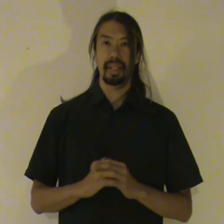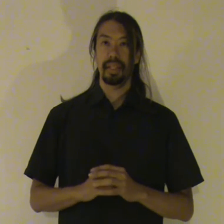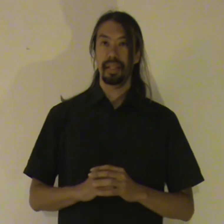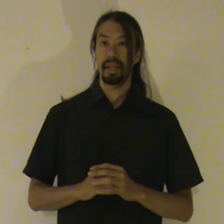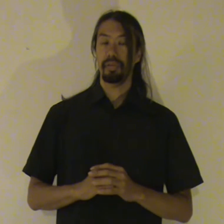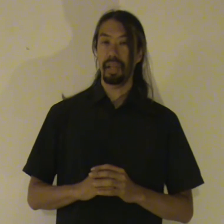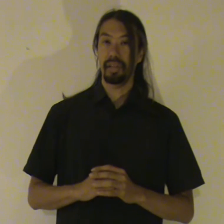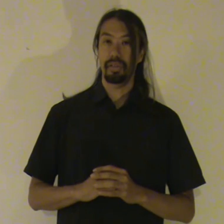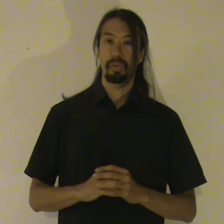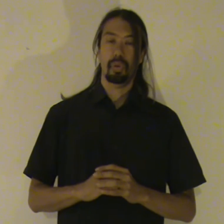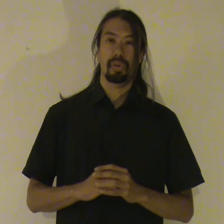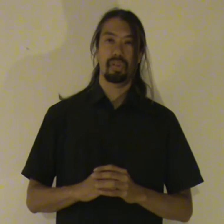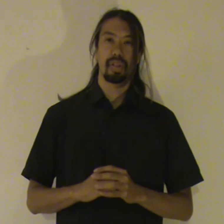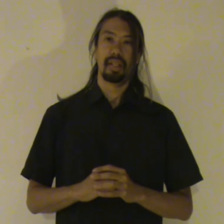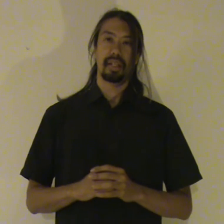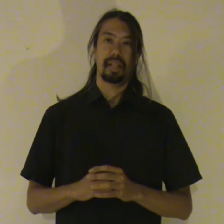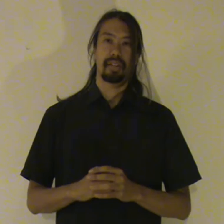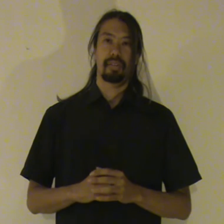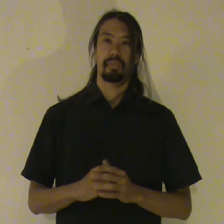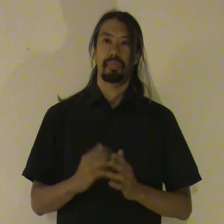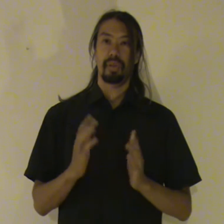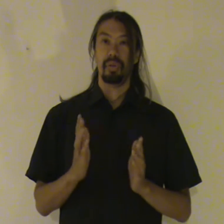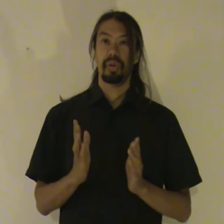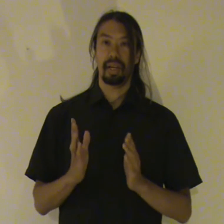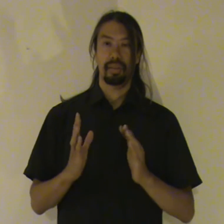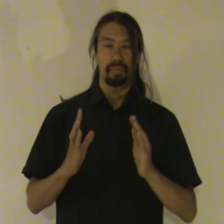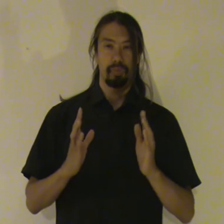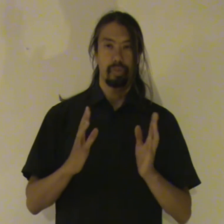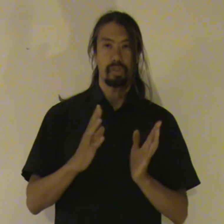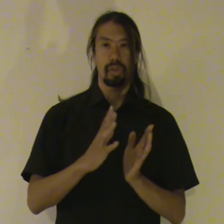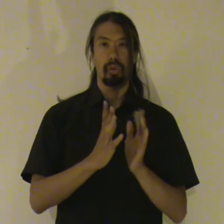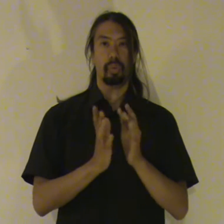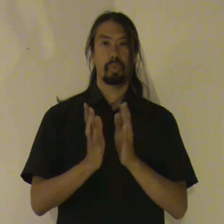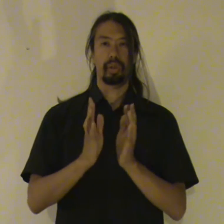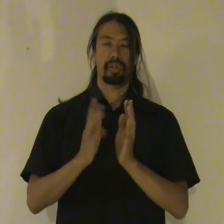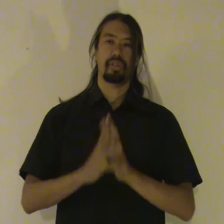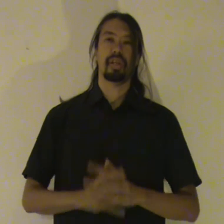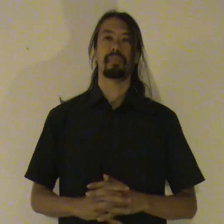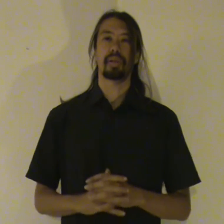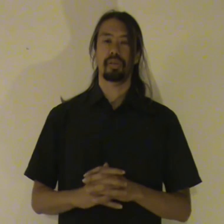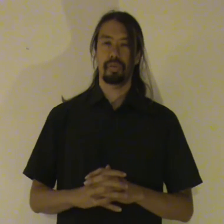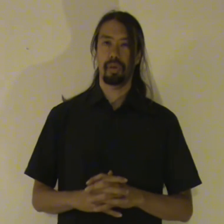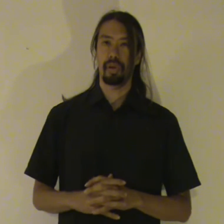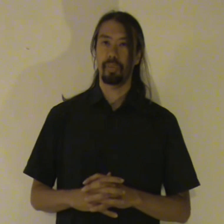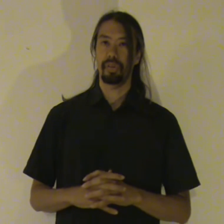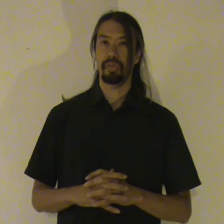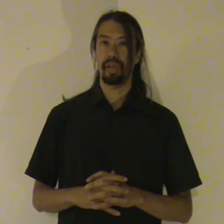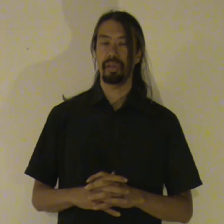The other thing is of course. That you can skew what you see. Because of your own hopes and fears.